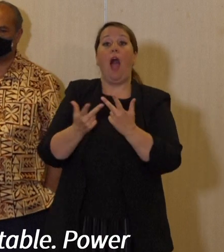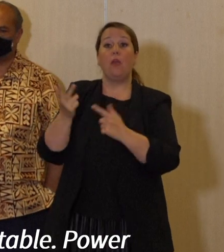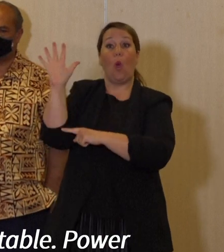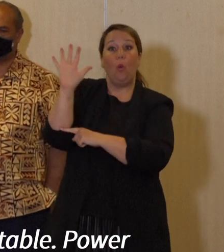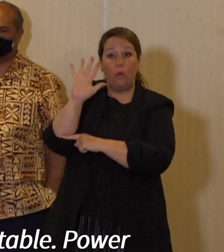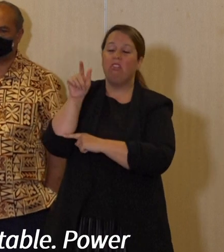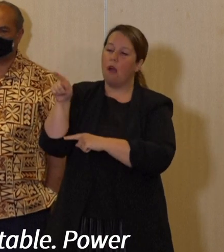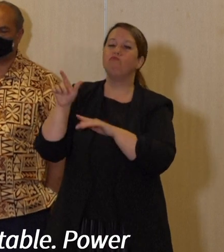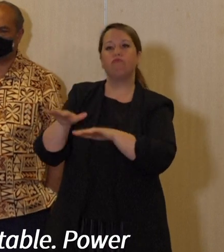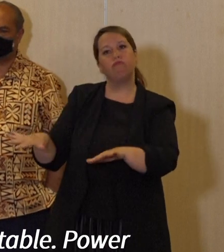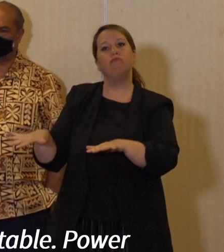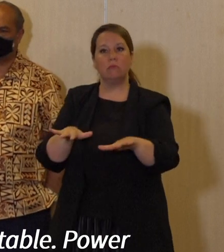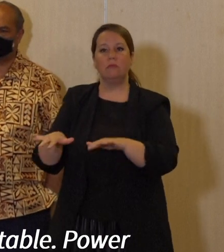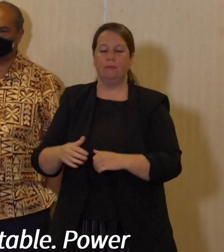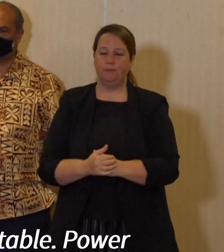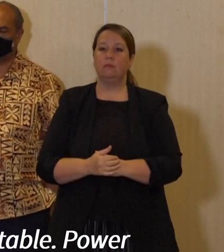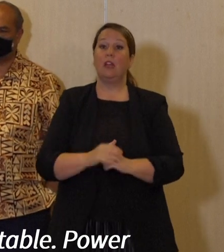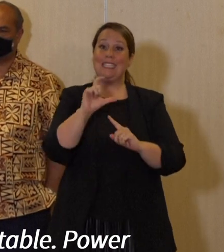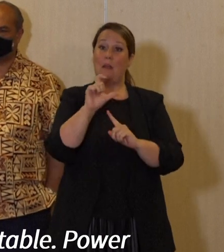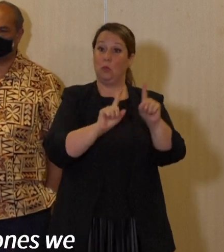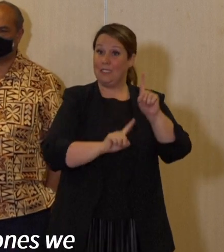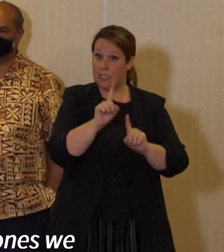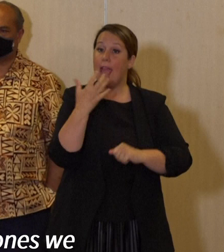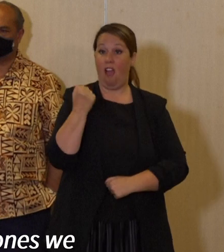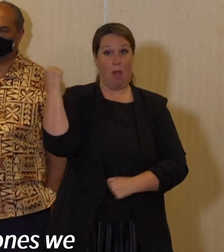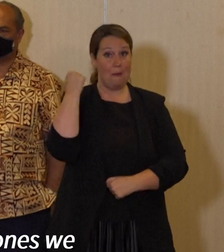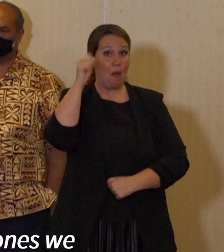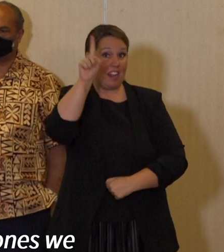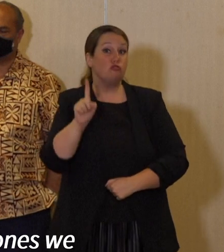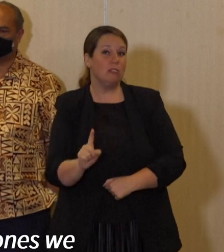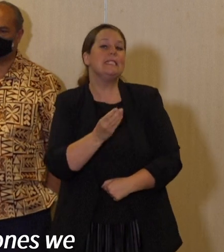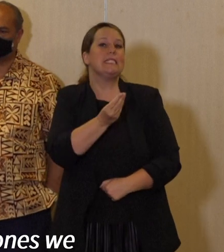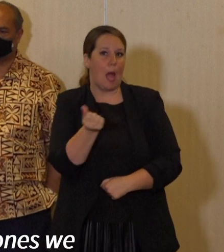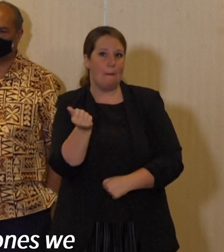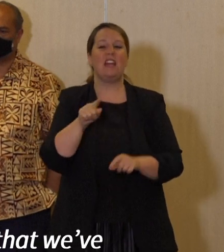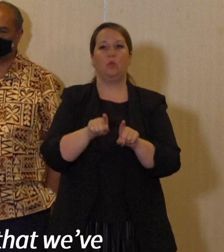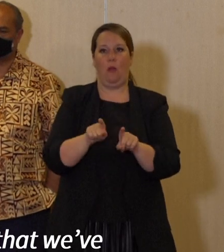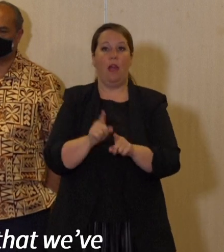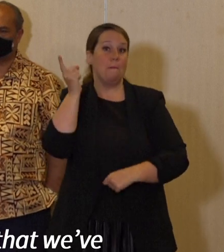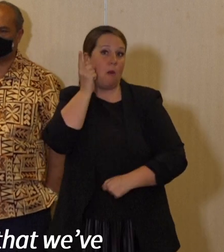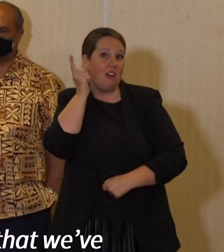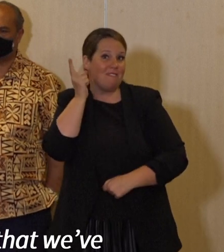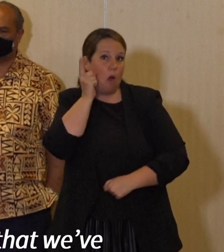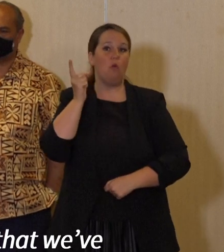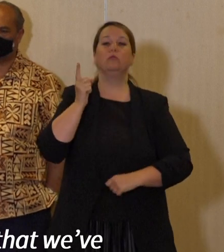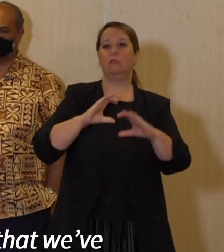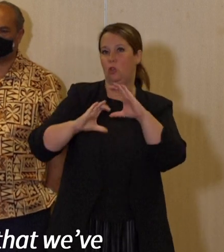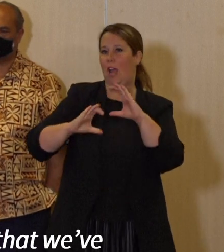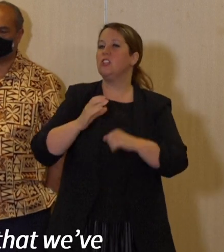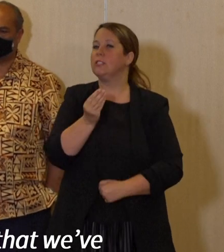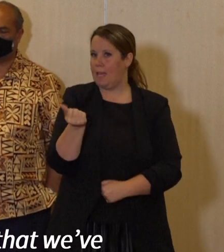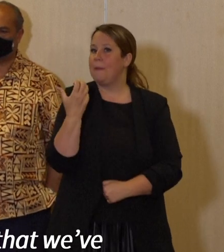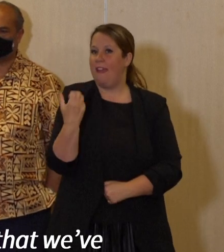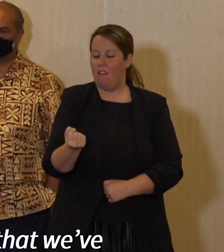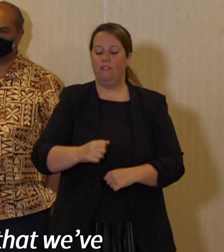restored to some of Nuku'alofa and local mobile phones we're advised are working. However, I